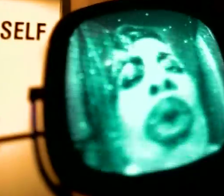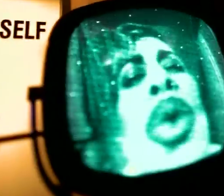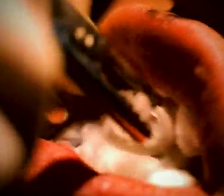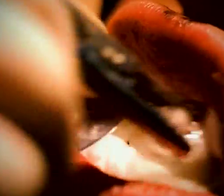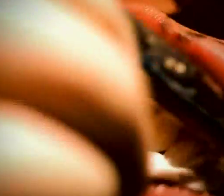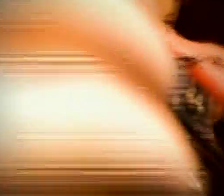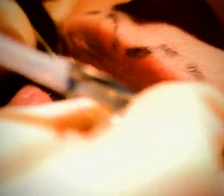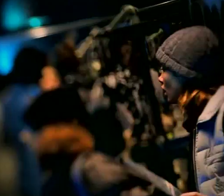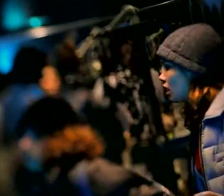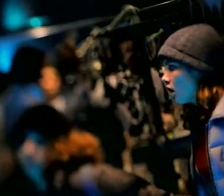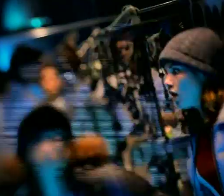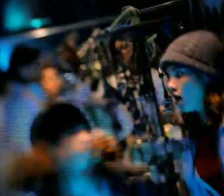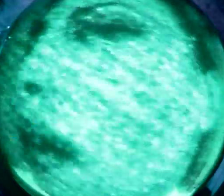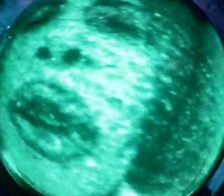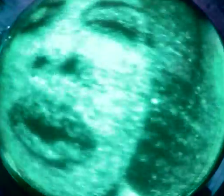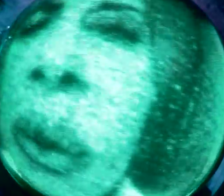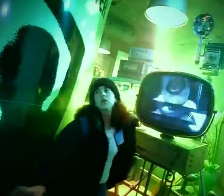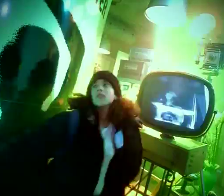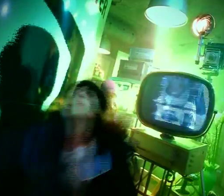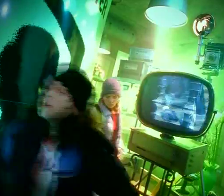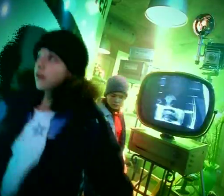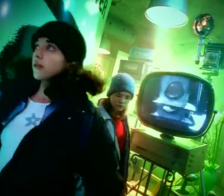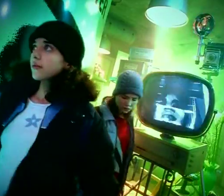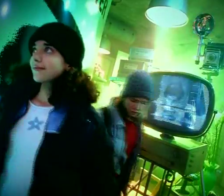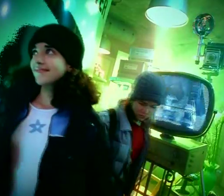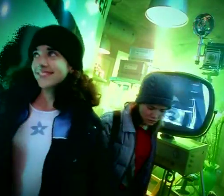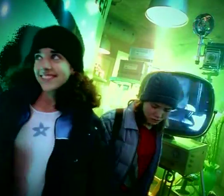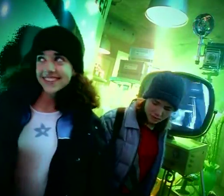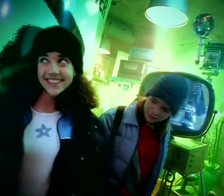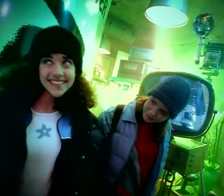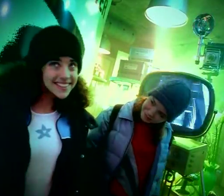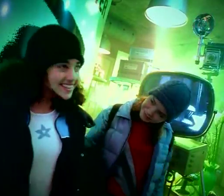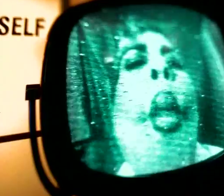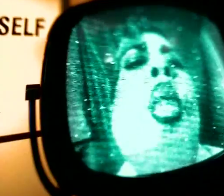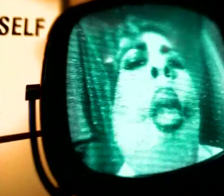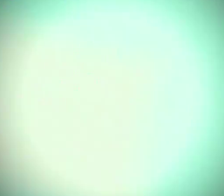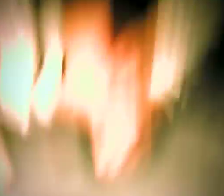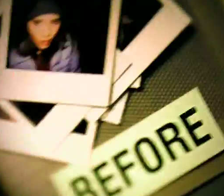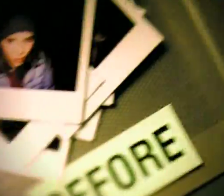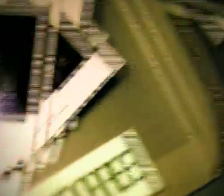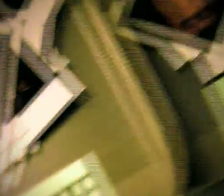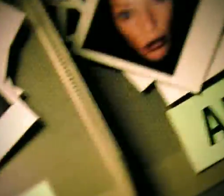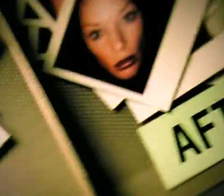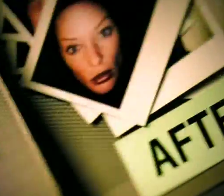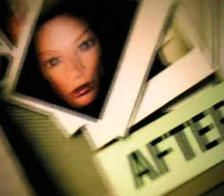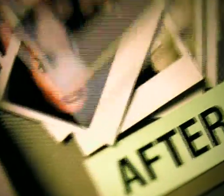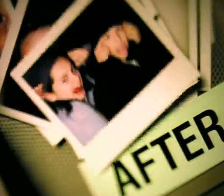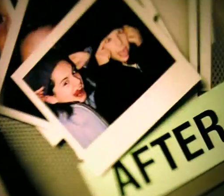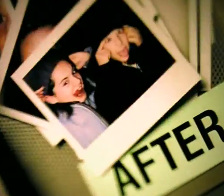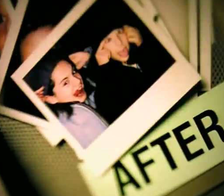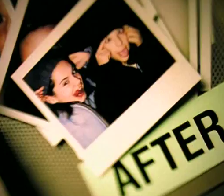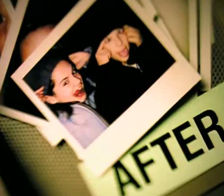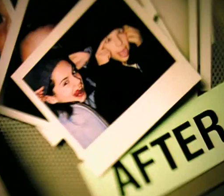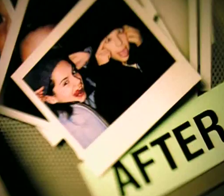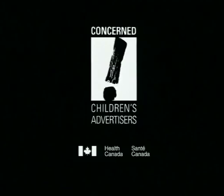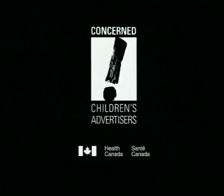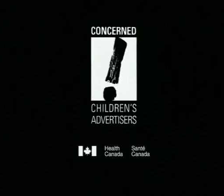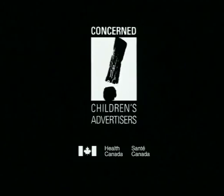Why be you when you can be me? Step up for your after photographs Why let someone else